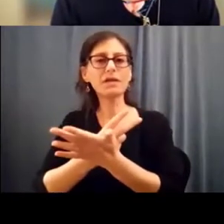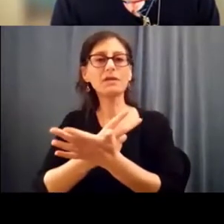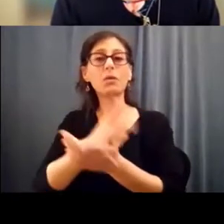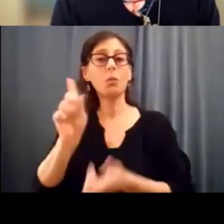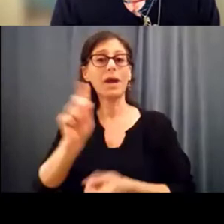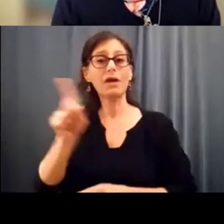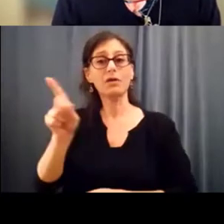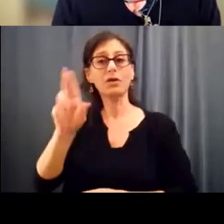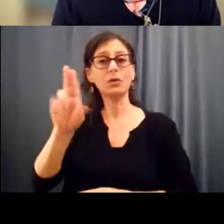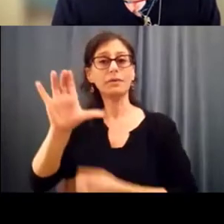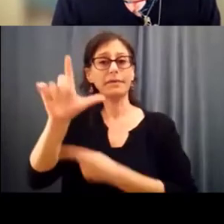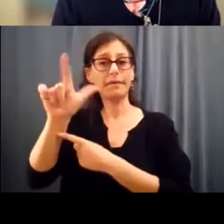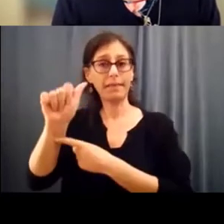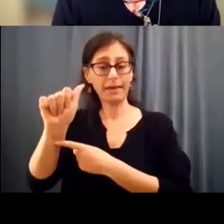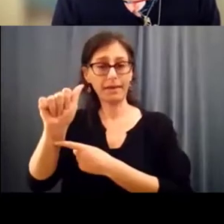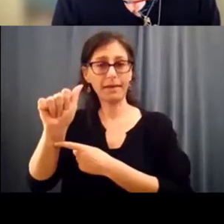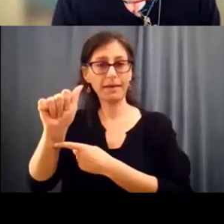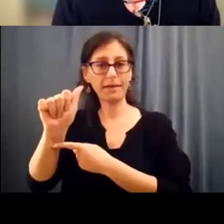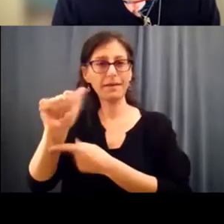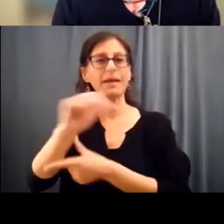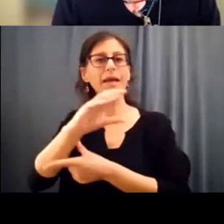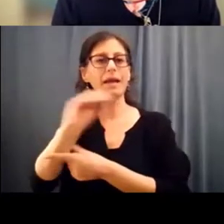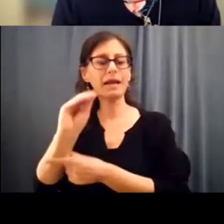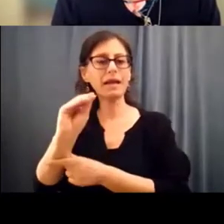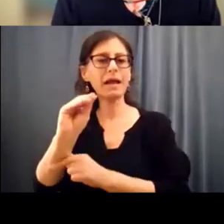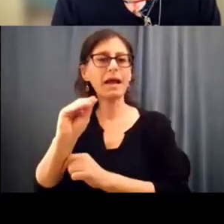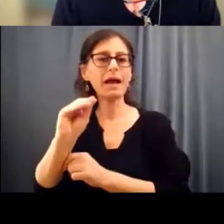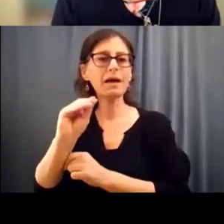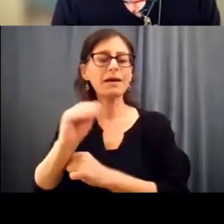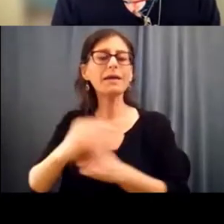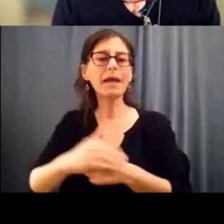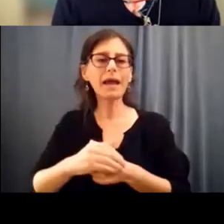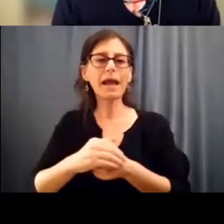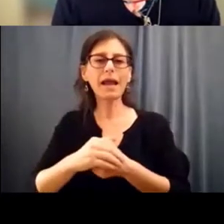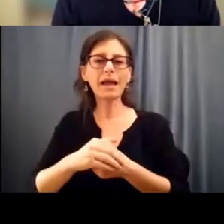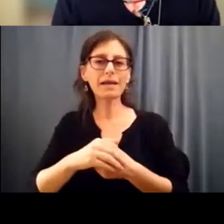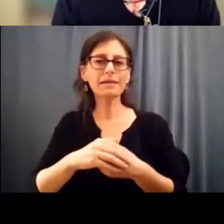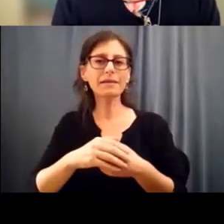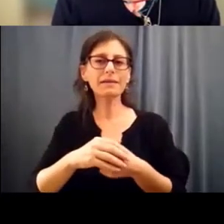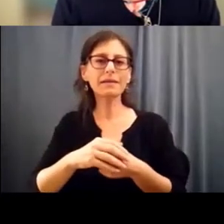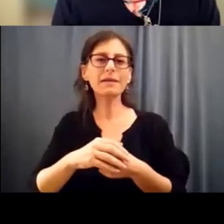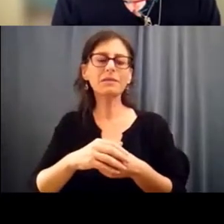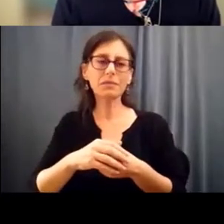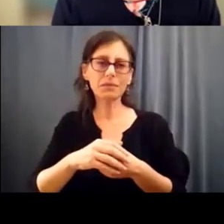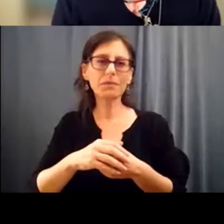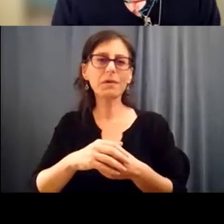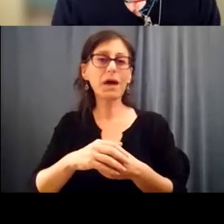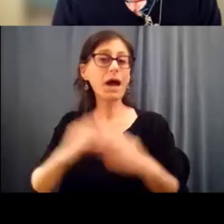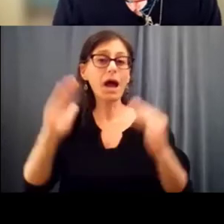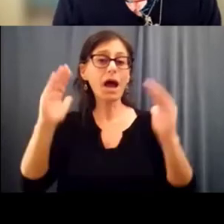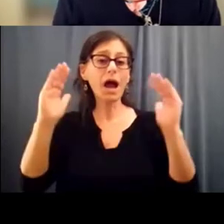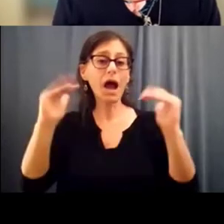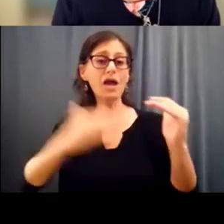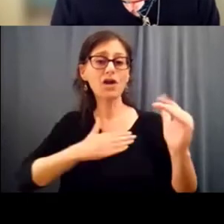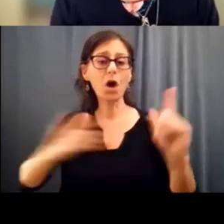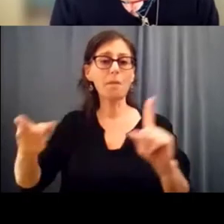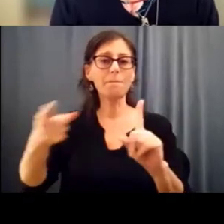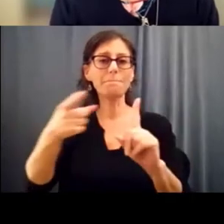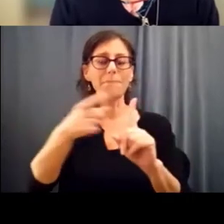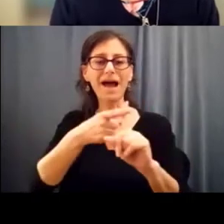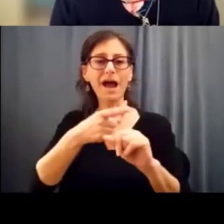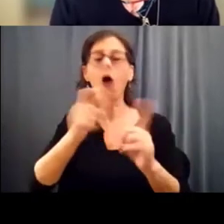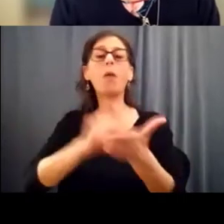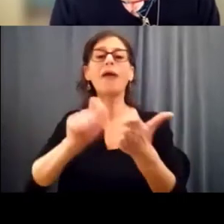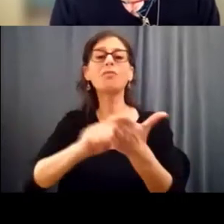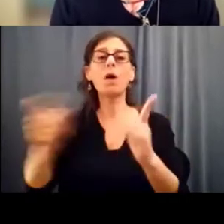And with mental health issues, I wrote my first column back in